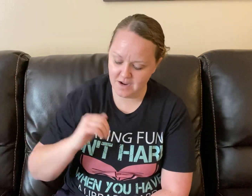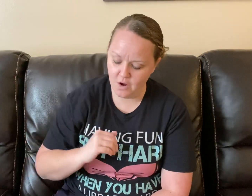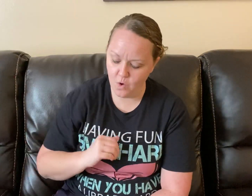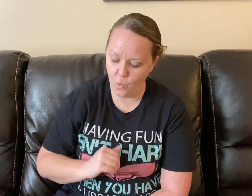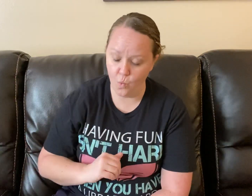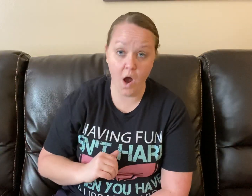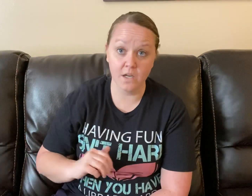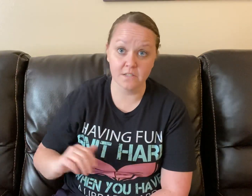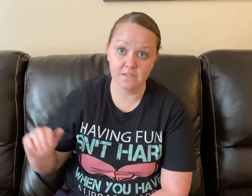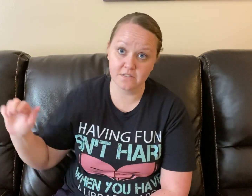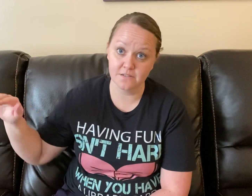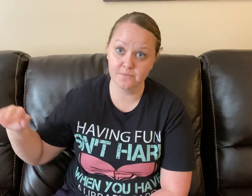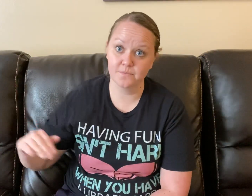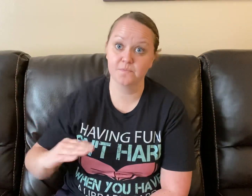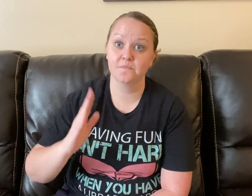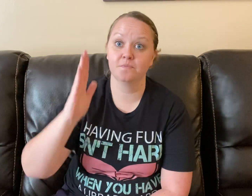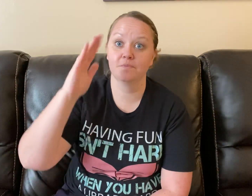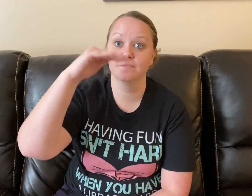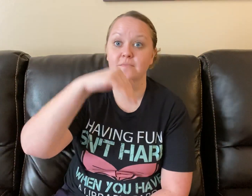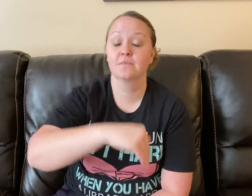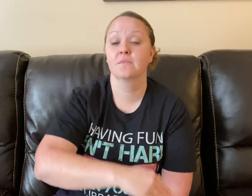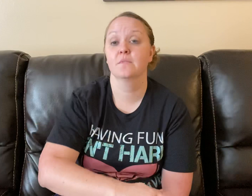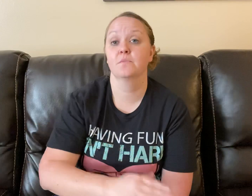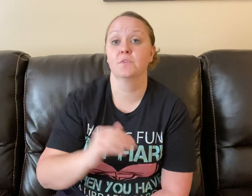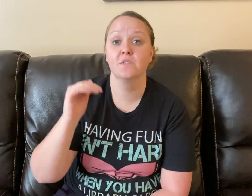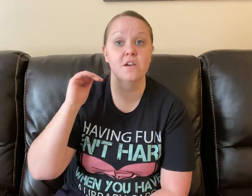wand. Middle sound.